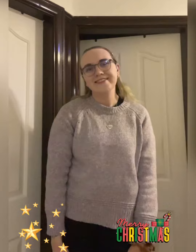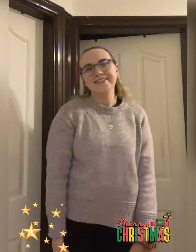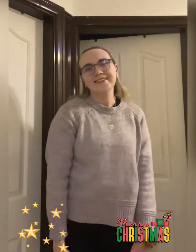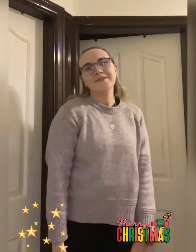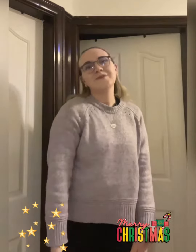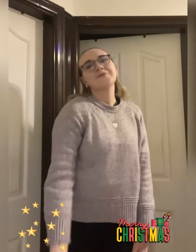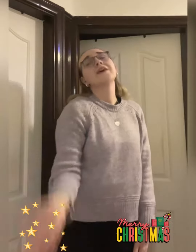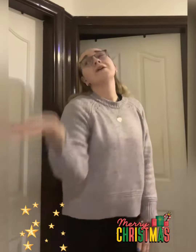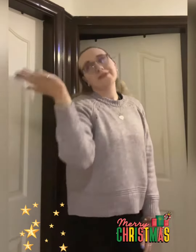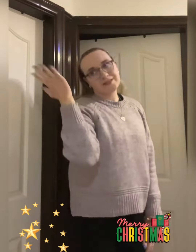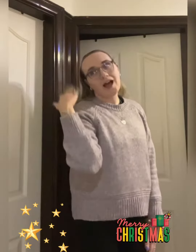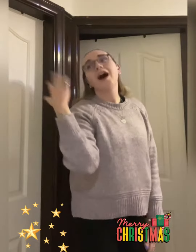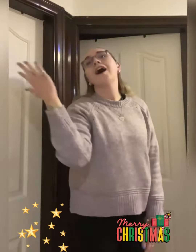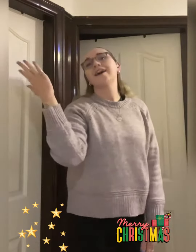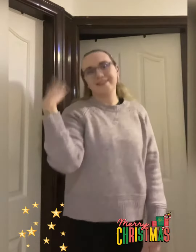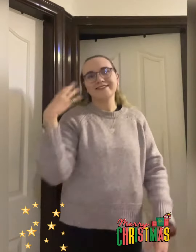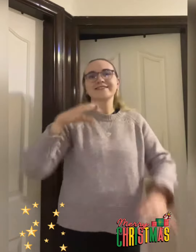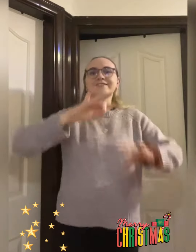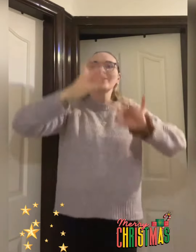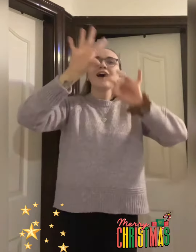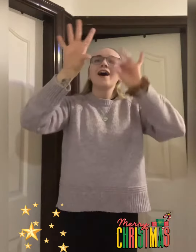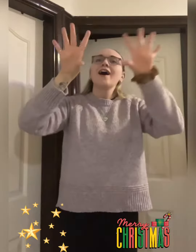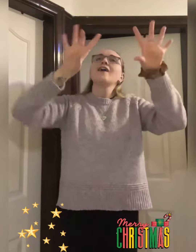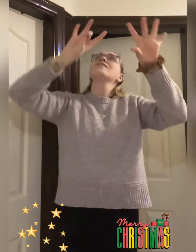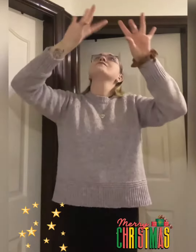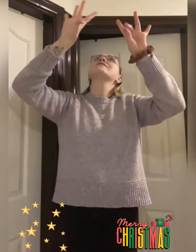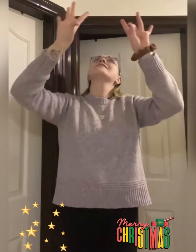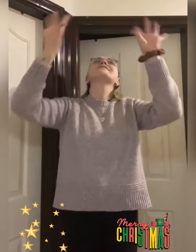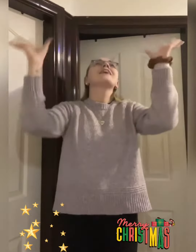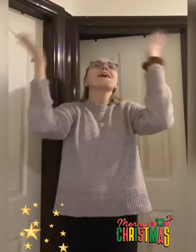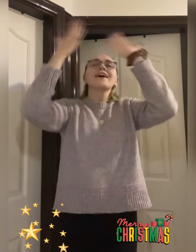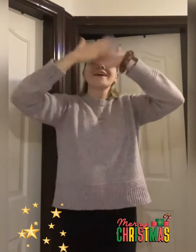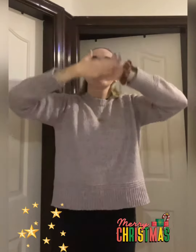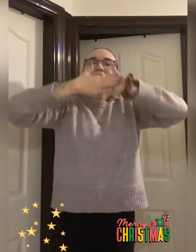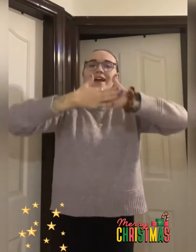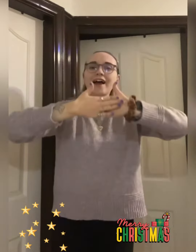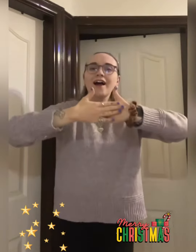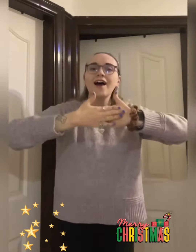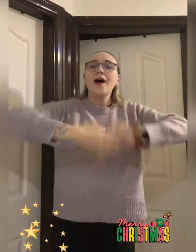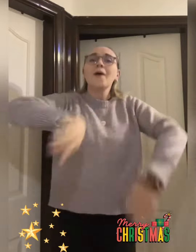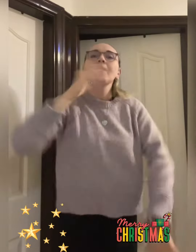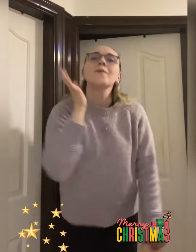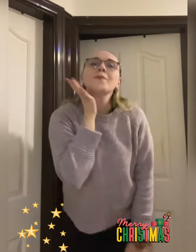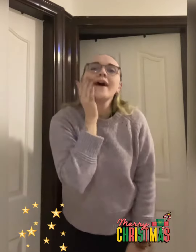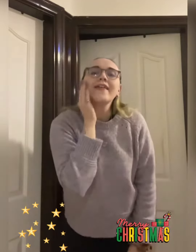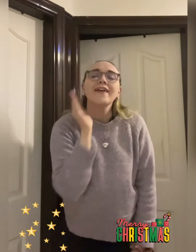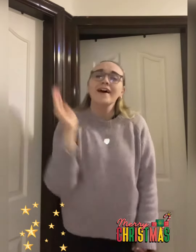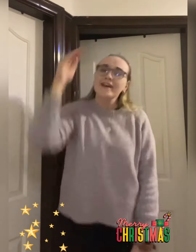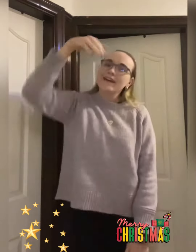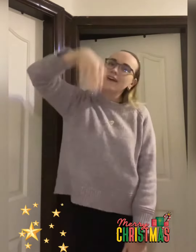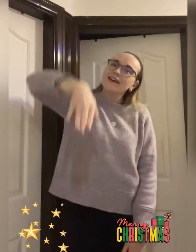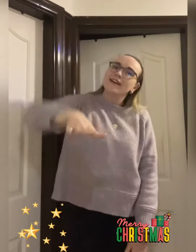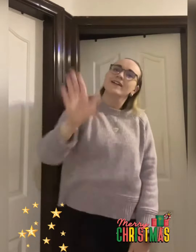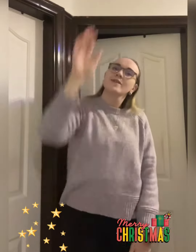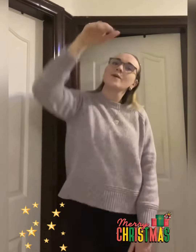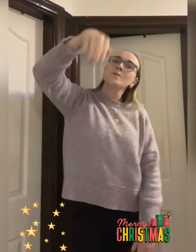It was on a starry night, when the hills were